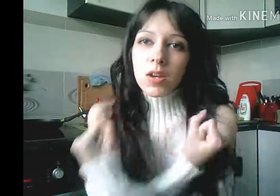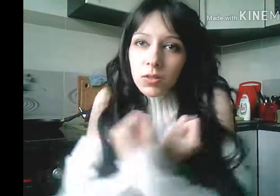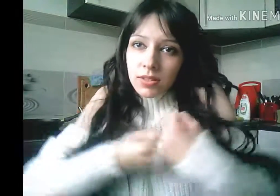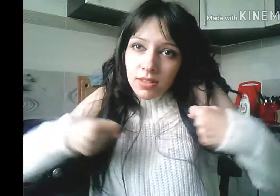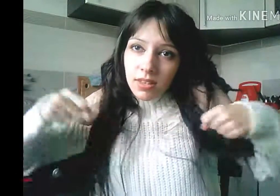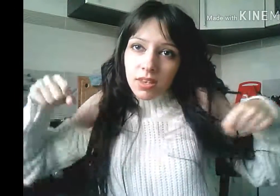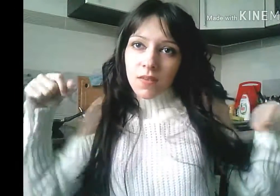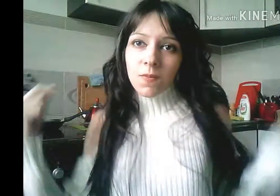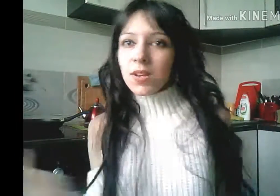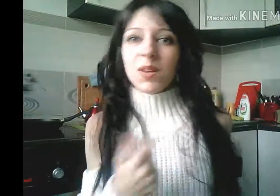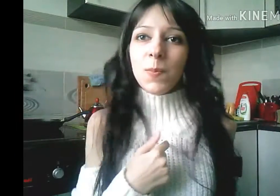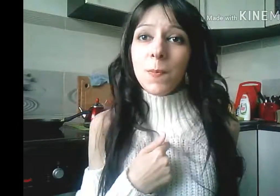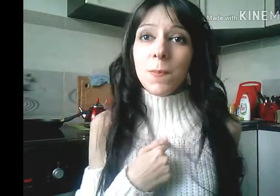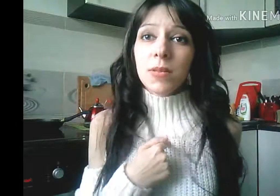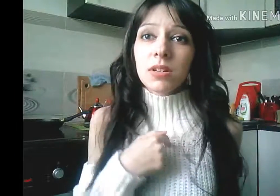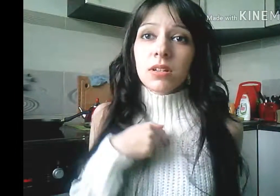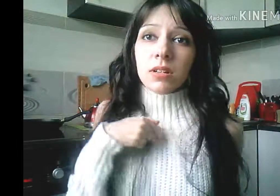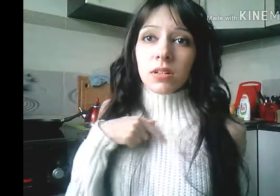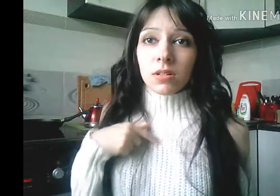Are you saving me?